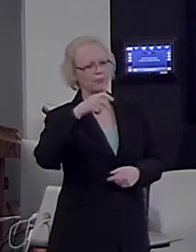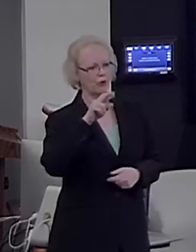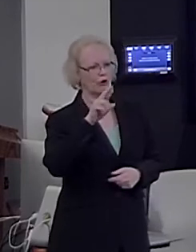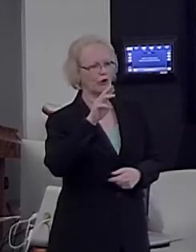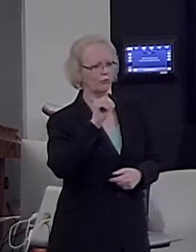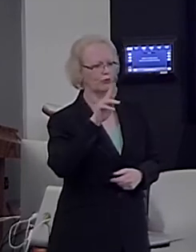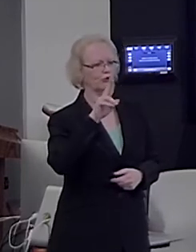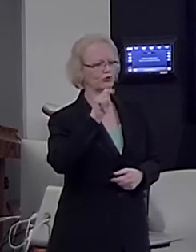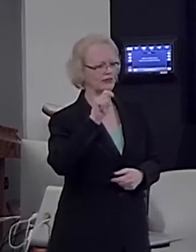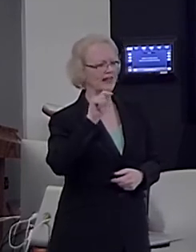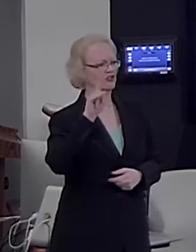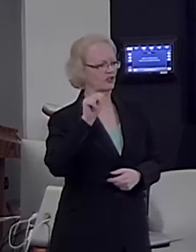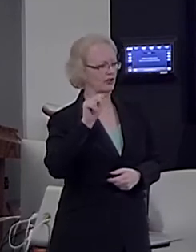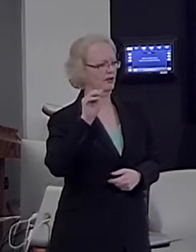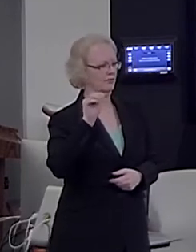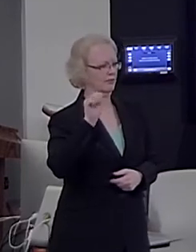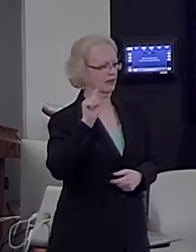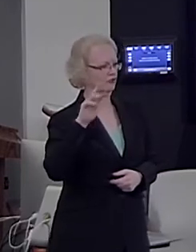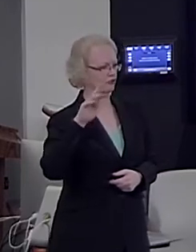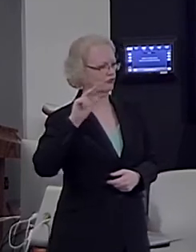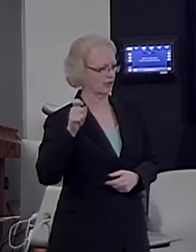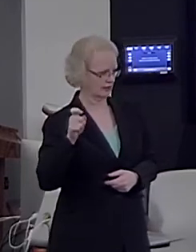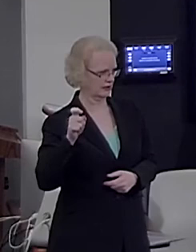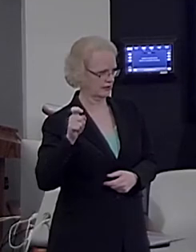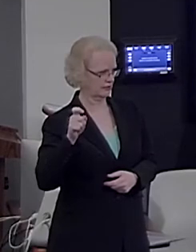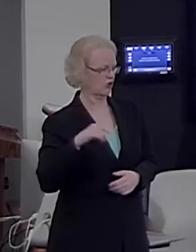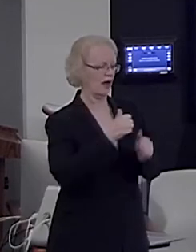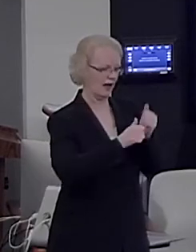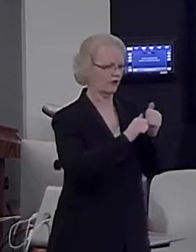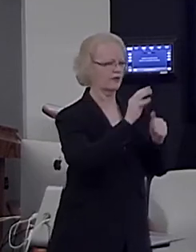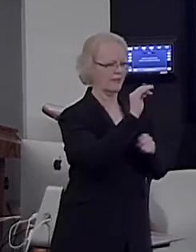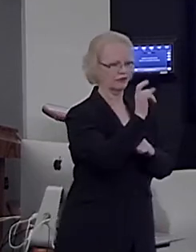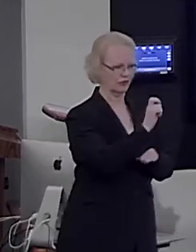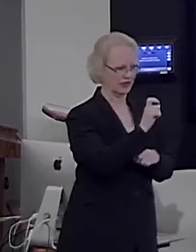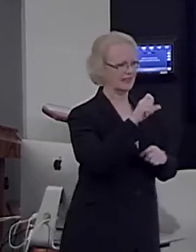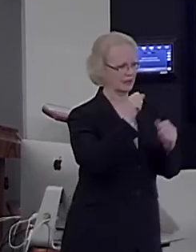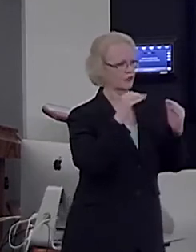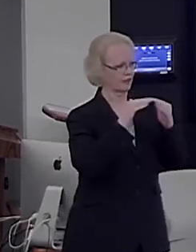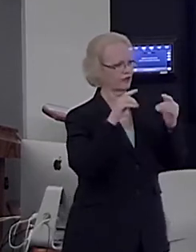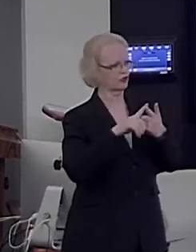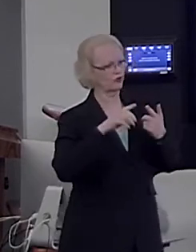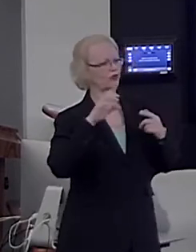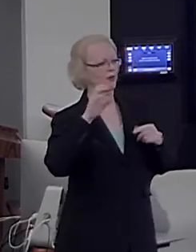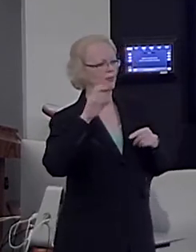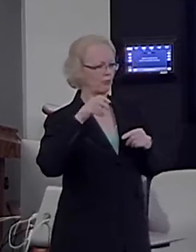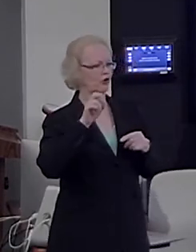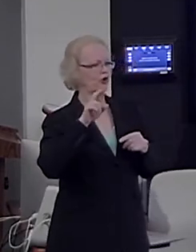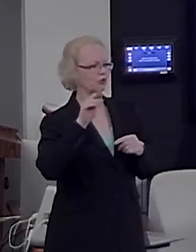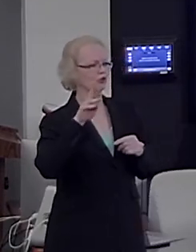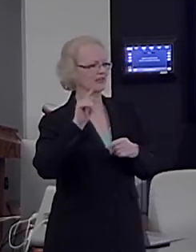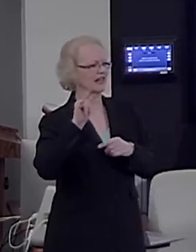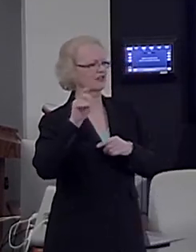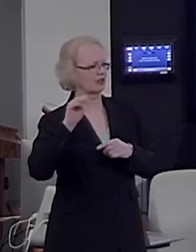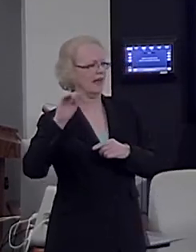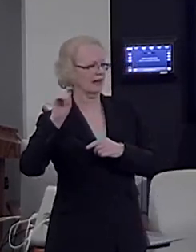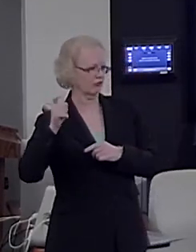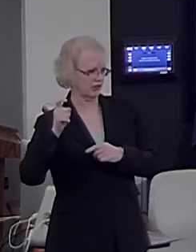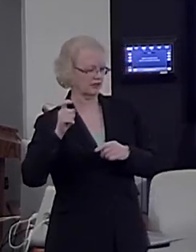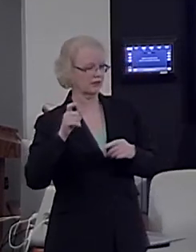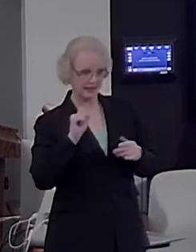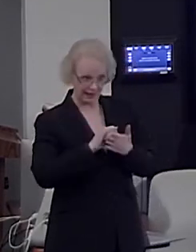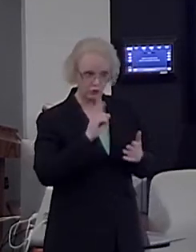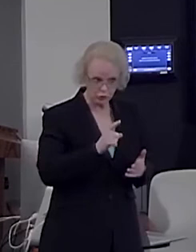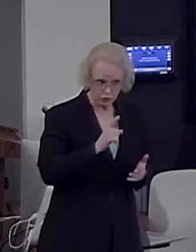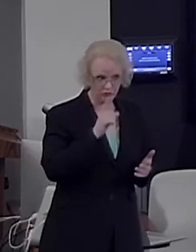Every matrix is equivalent to a permutation matrix. Is it true or is it false? Is it meaningless? So, I don't know if you are mathematicians.